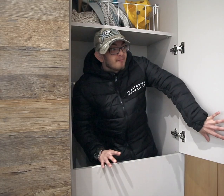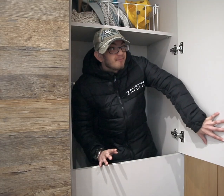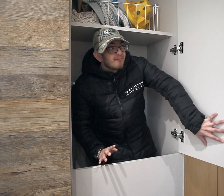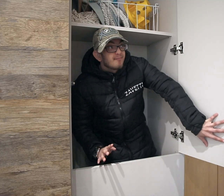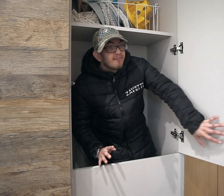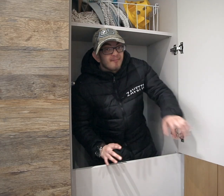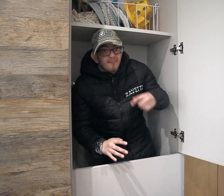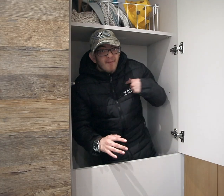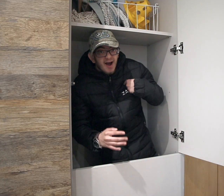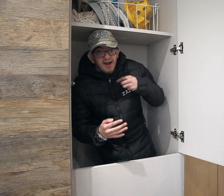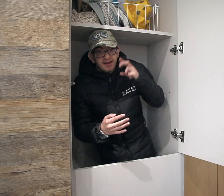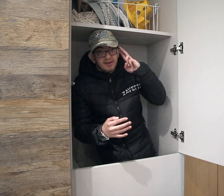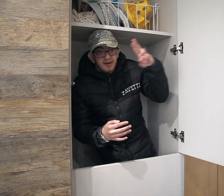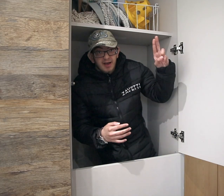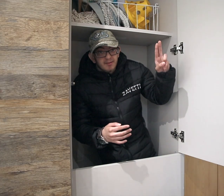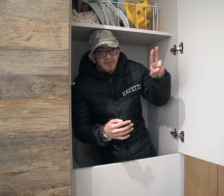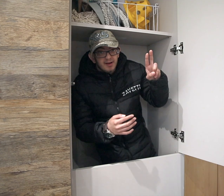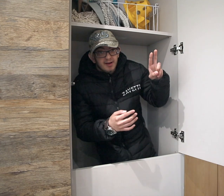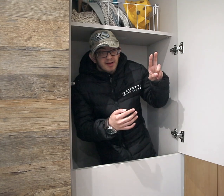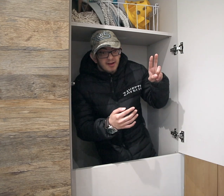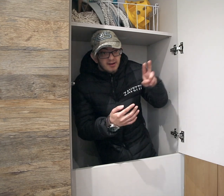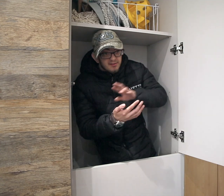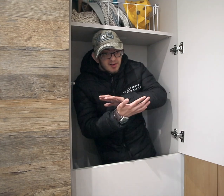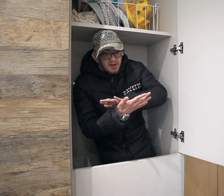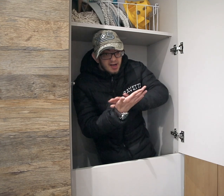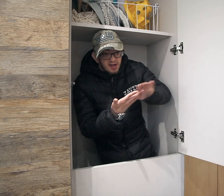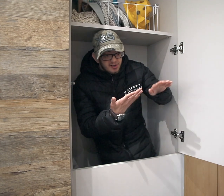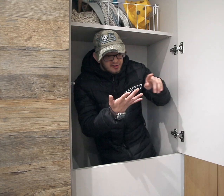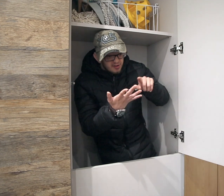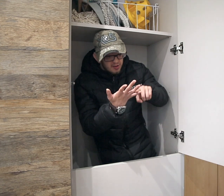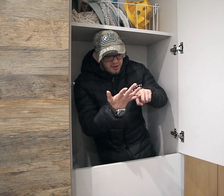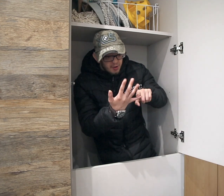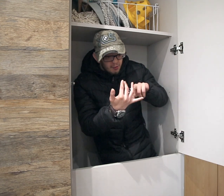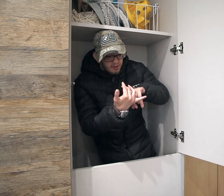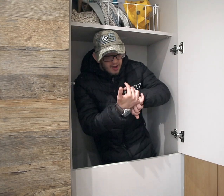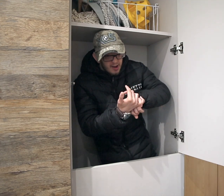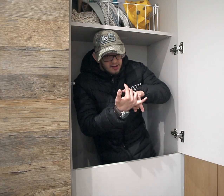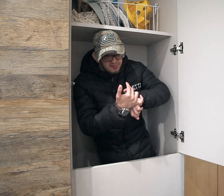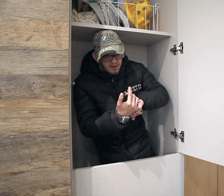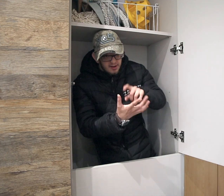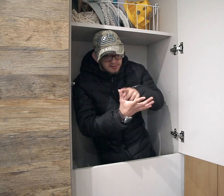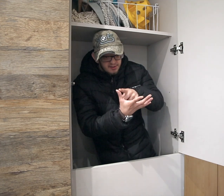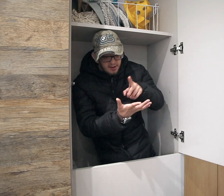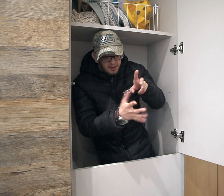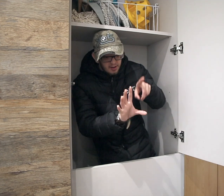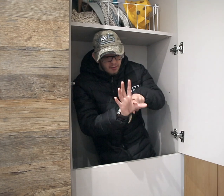My name is H-U-S-S-H-O.